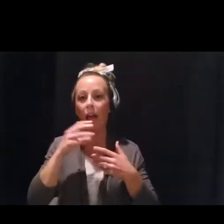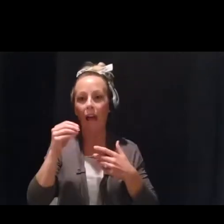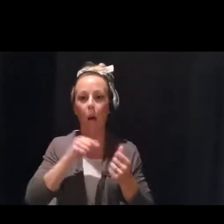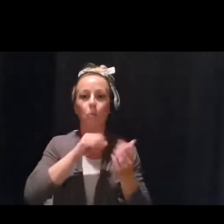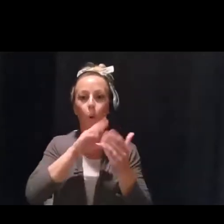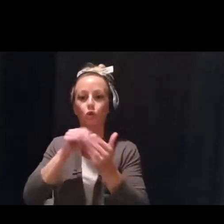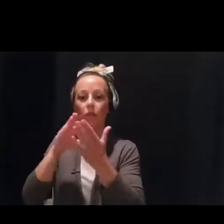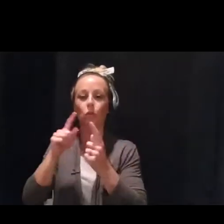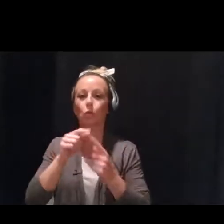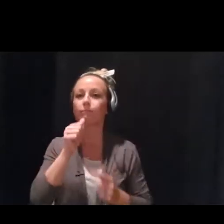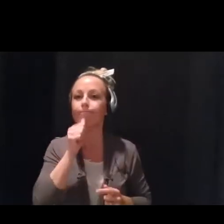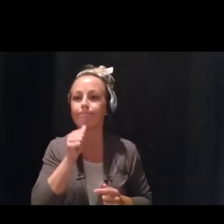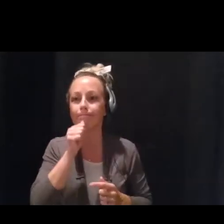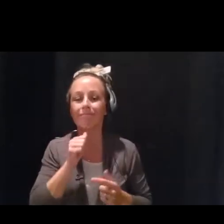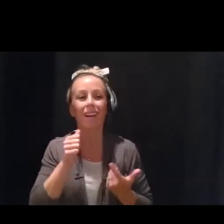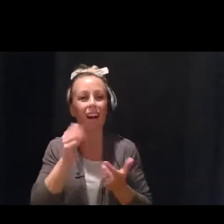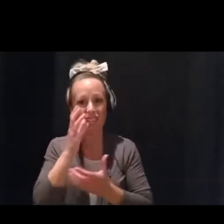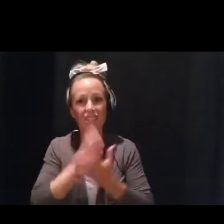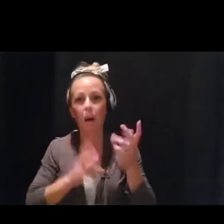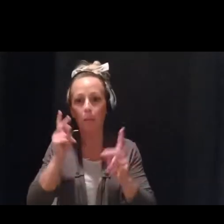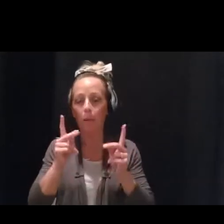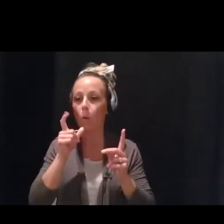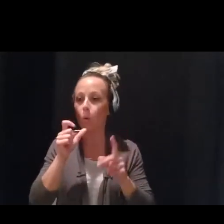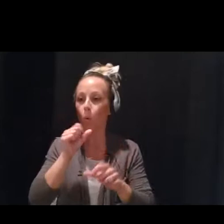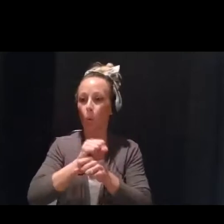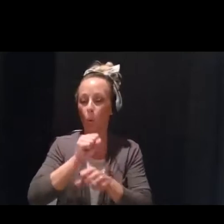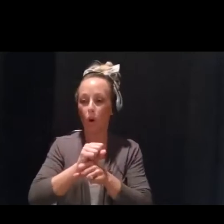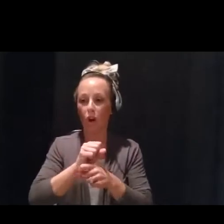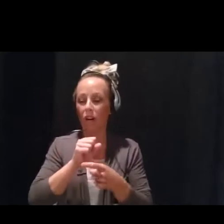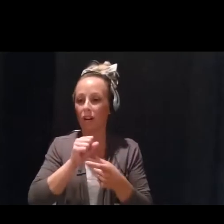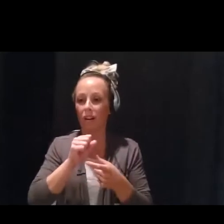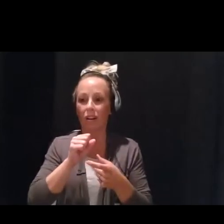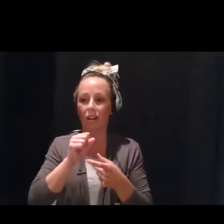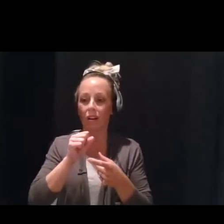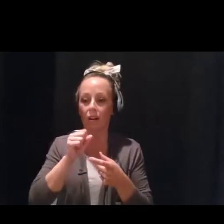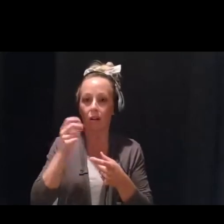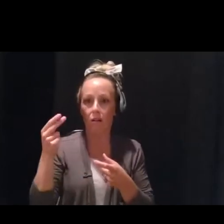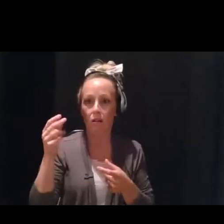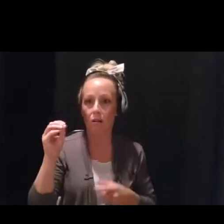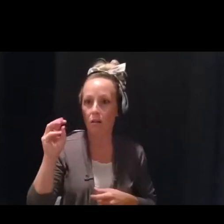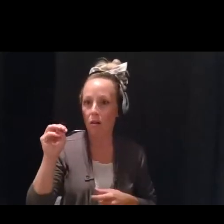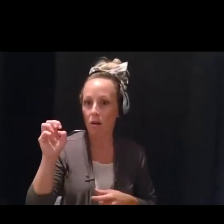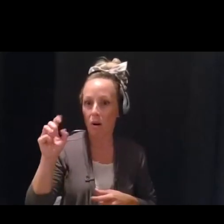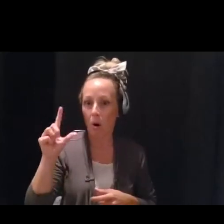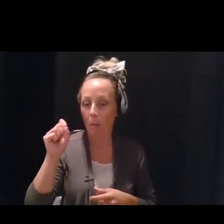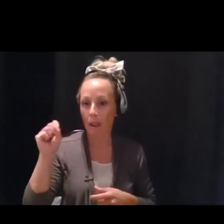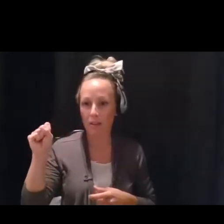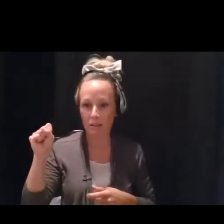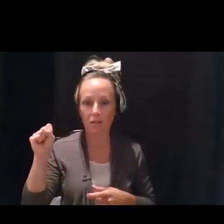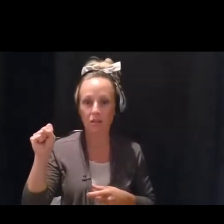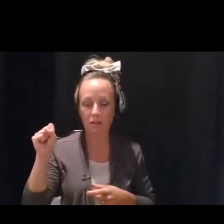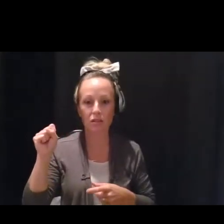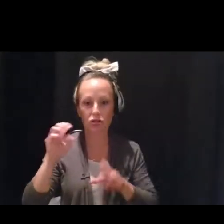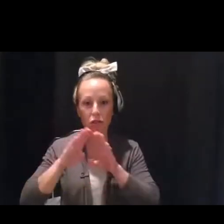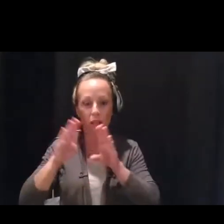this disruption to work and home life structure, and as we had to rapidly shift to school closures and new